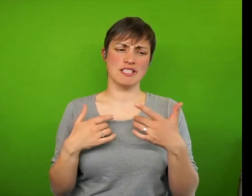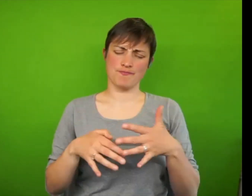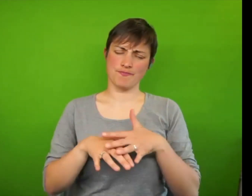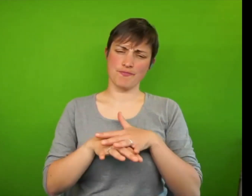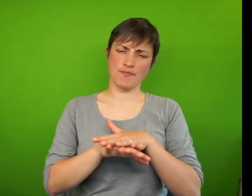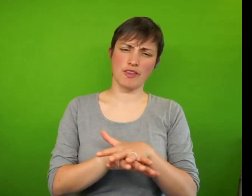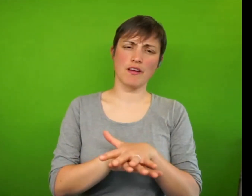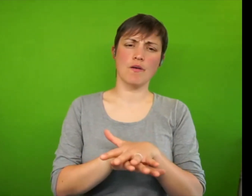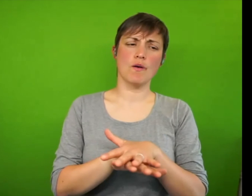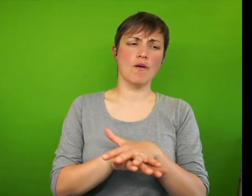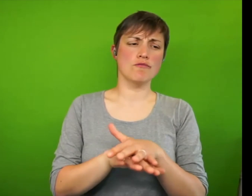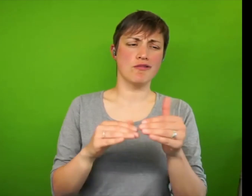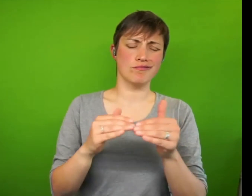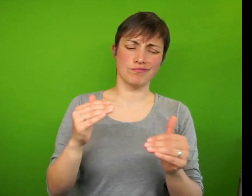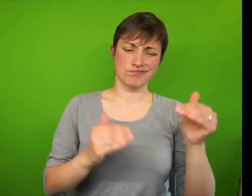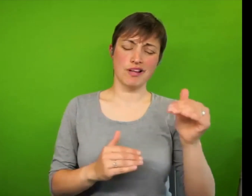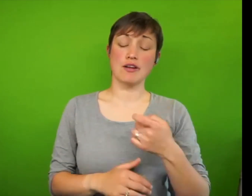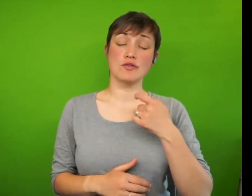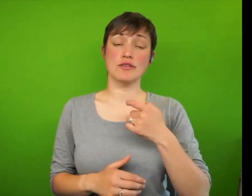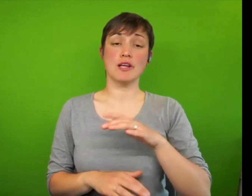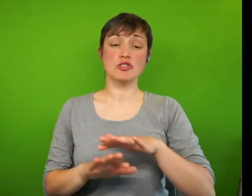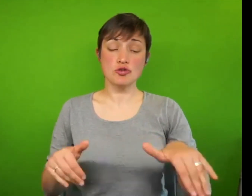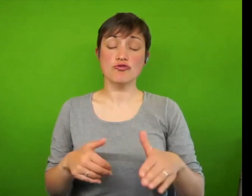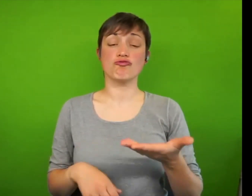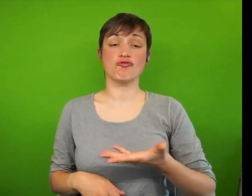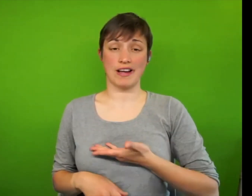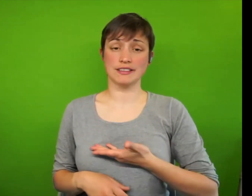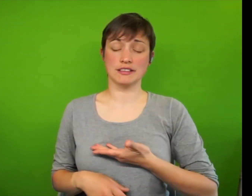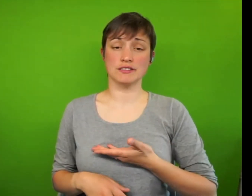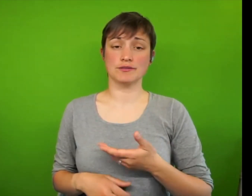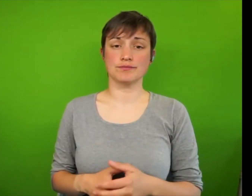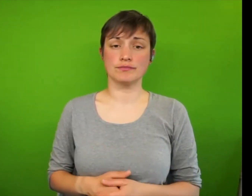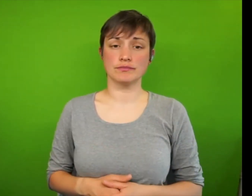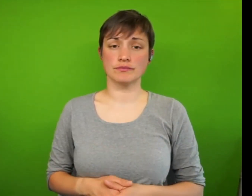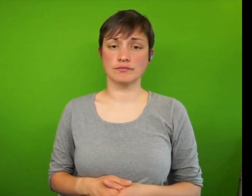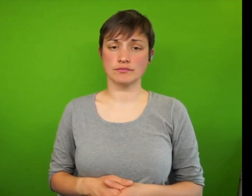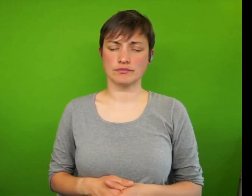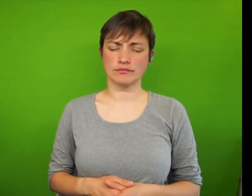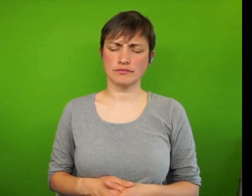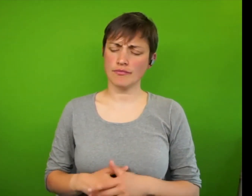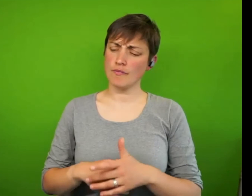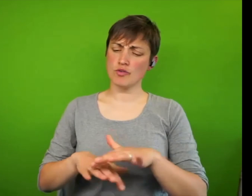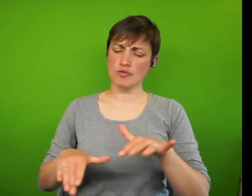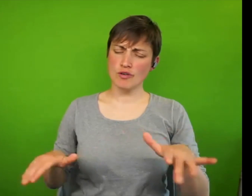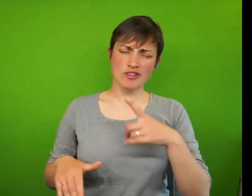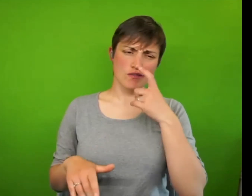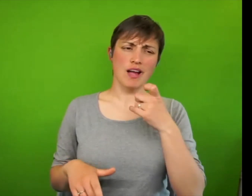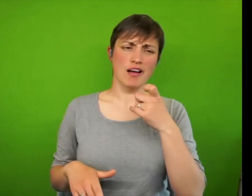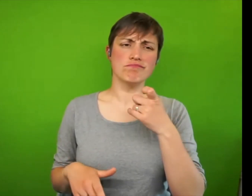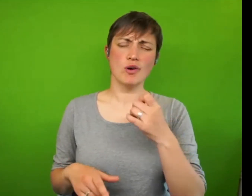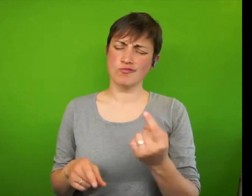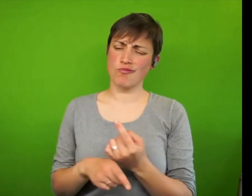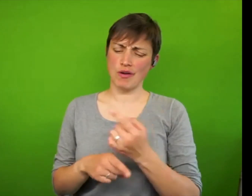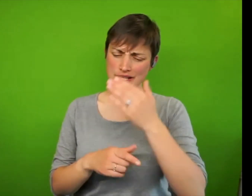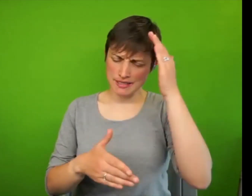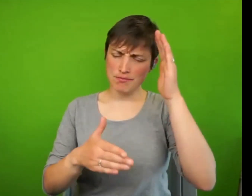particular channel channels. Whereby children can effectively communicate their experience of living with poverty and